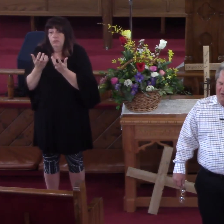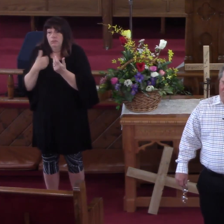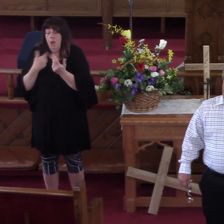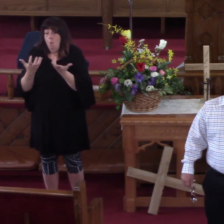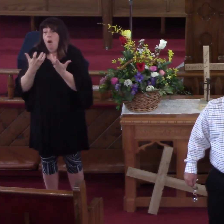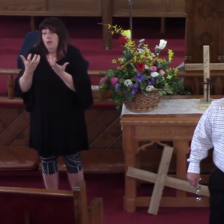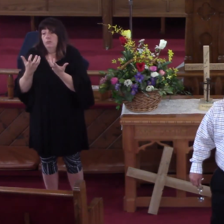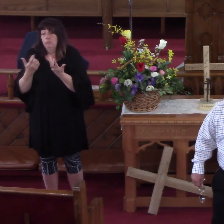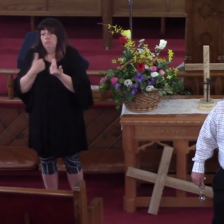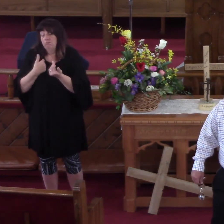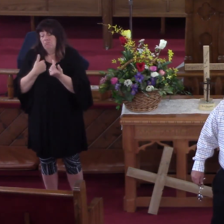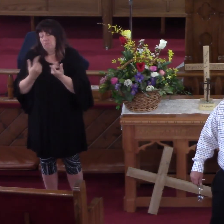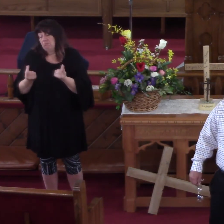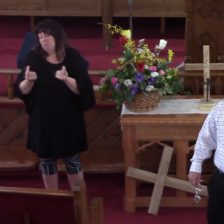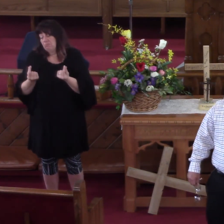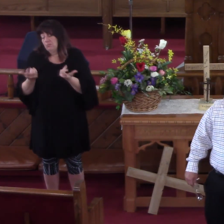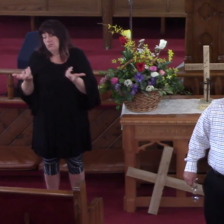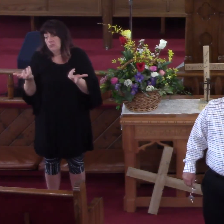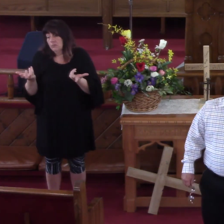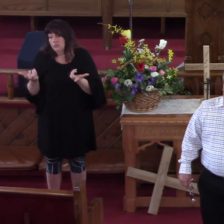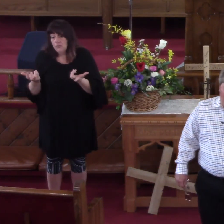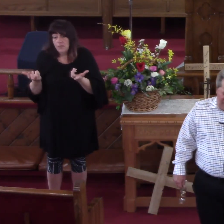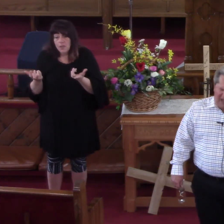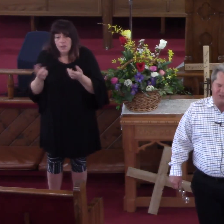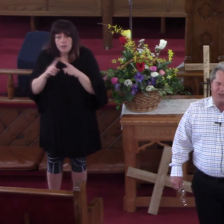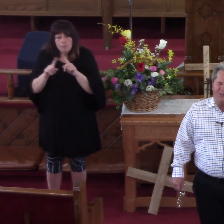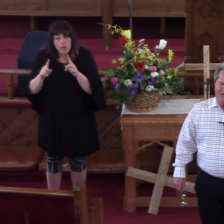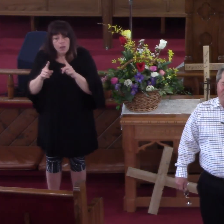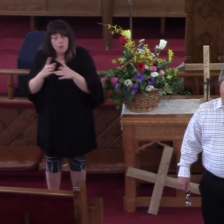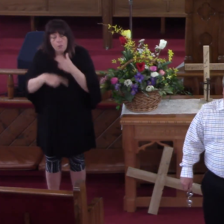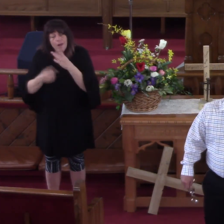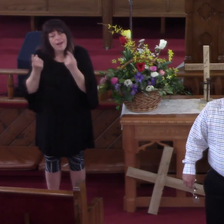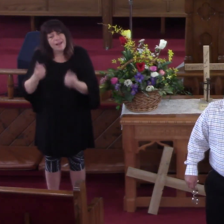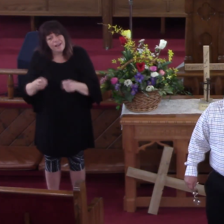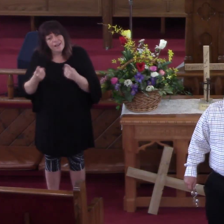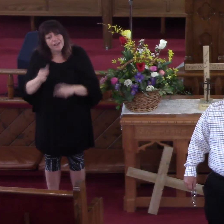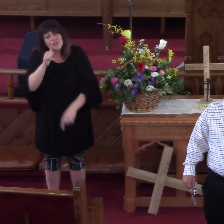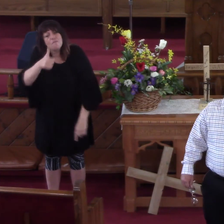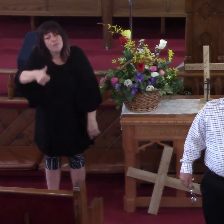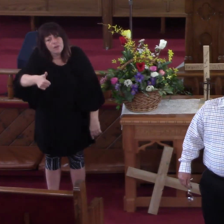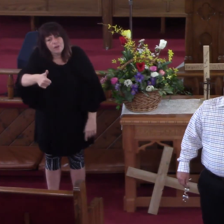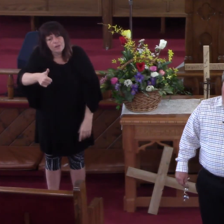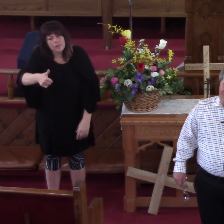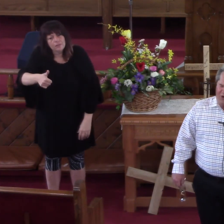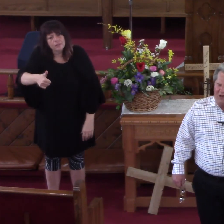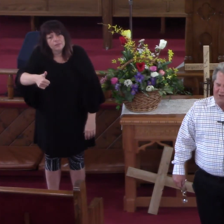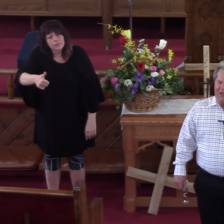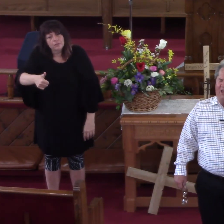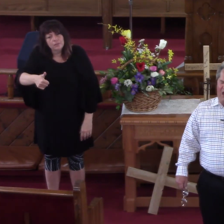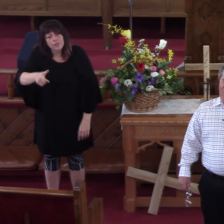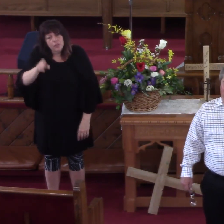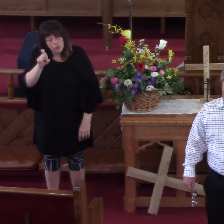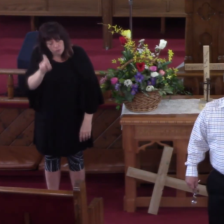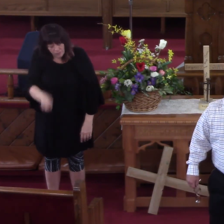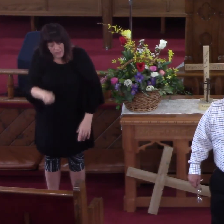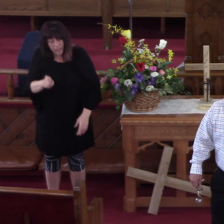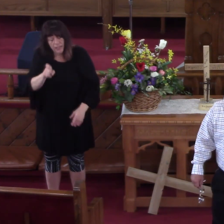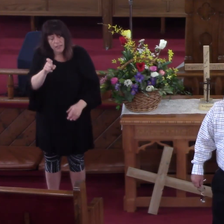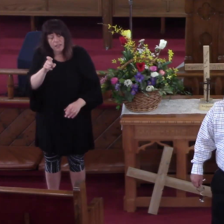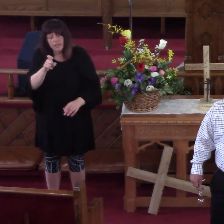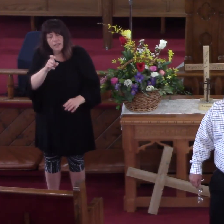That He Didn't Realize That There Was A Tomorrow May I Say This You Better Prepare For A Day And